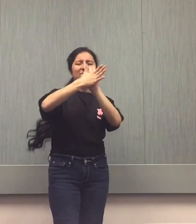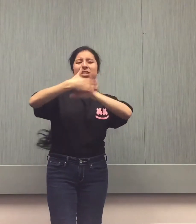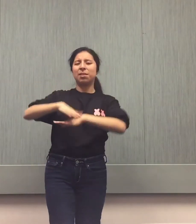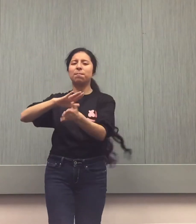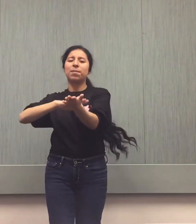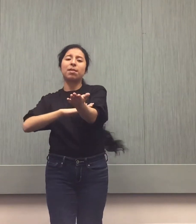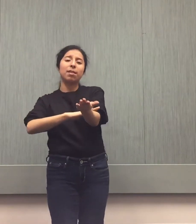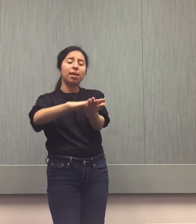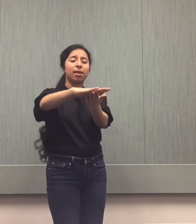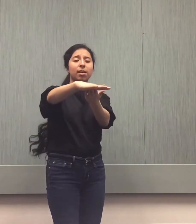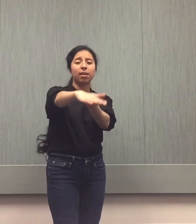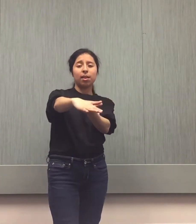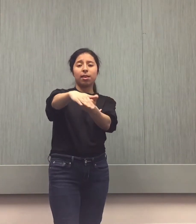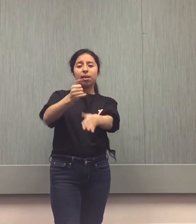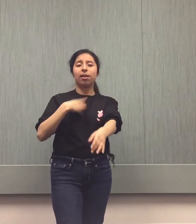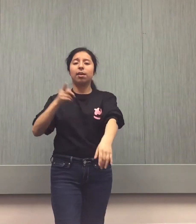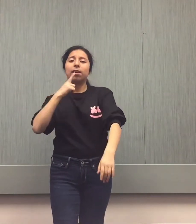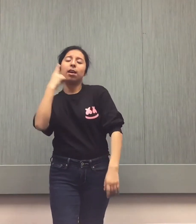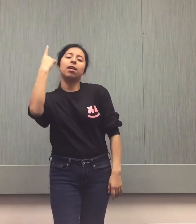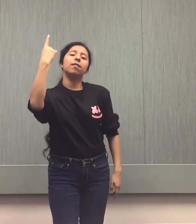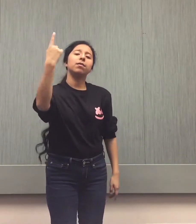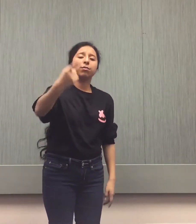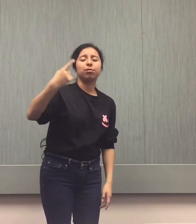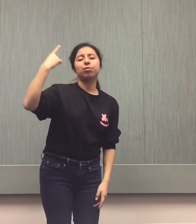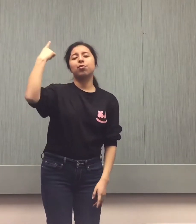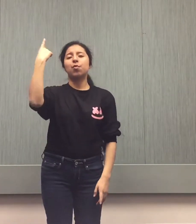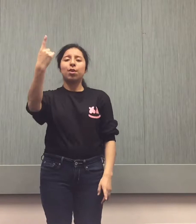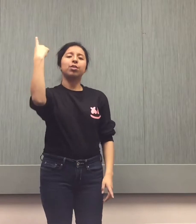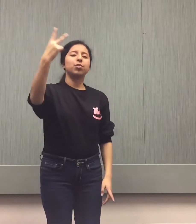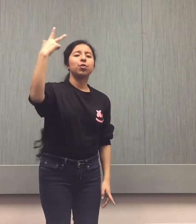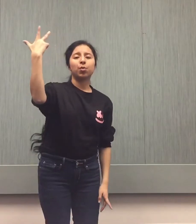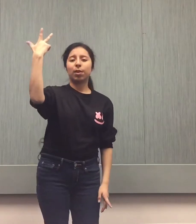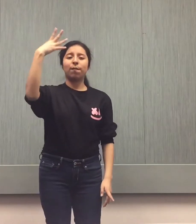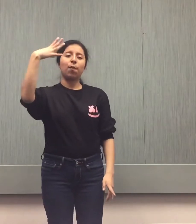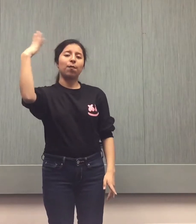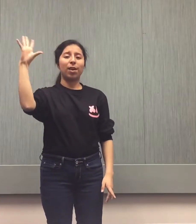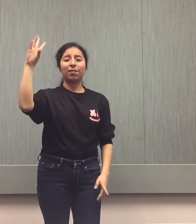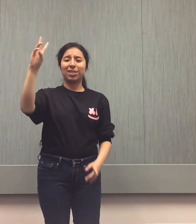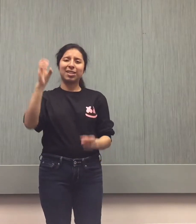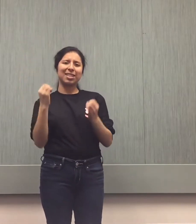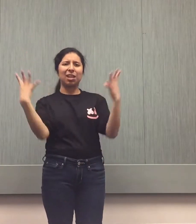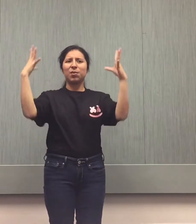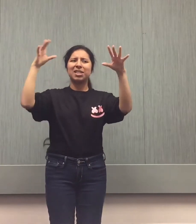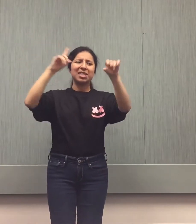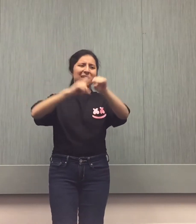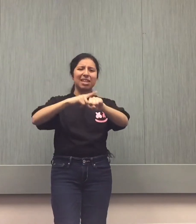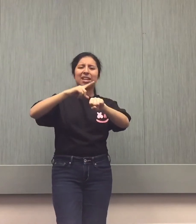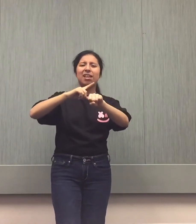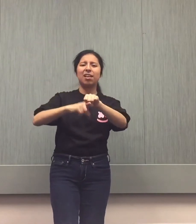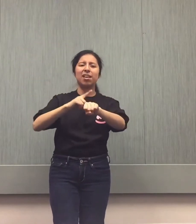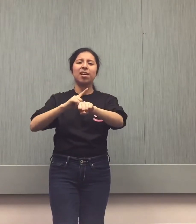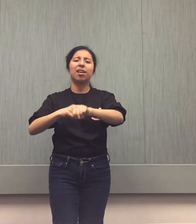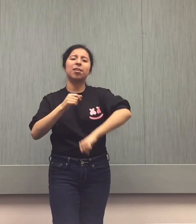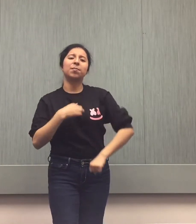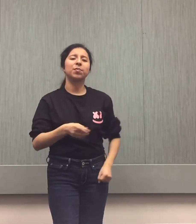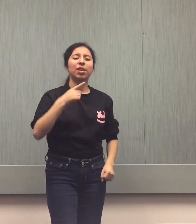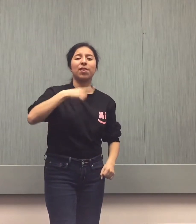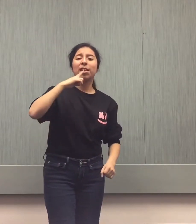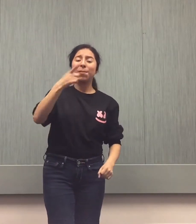be impolite I've told you 1, 2, 3, 4, 5, 6 thousand times Haven't I